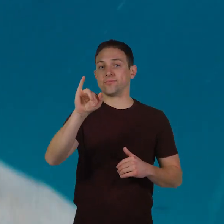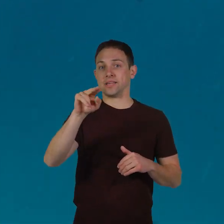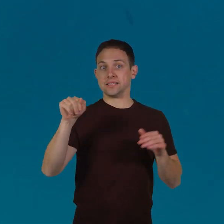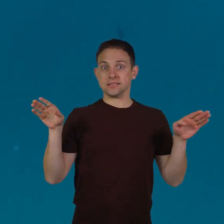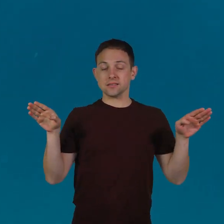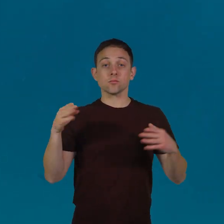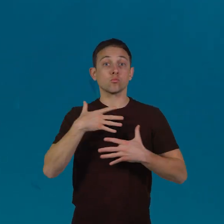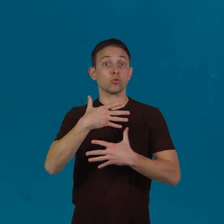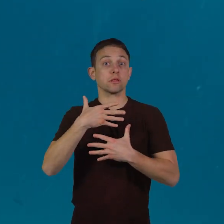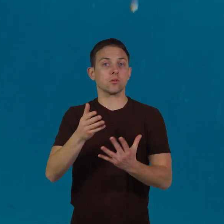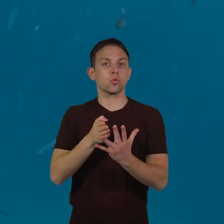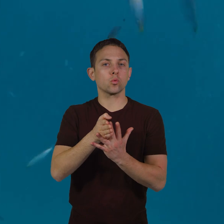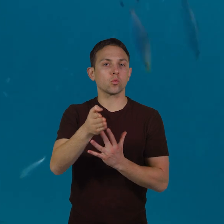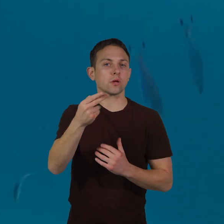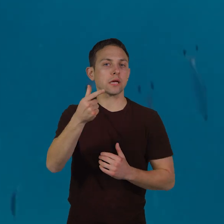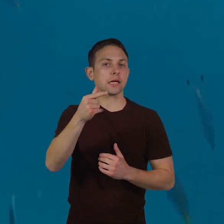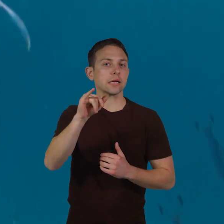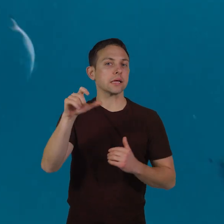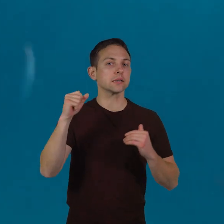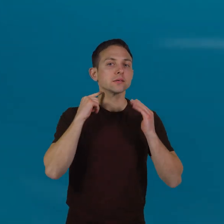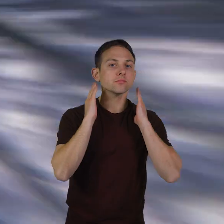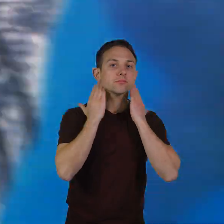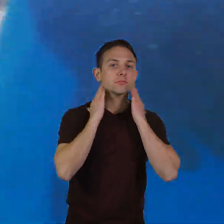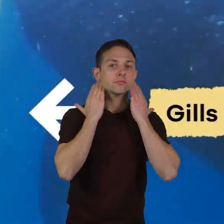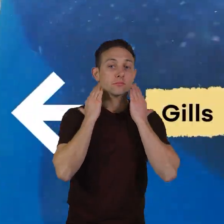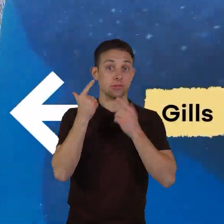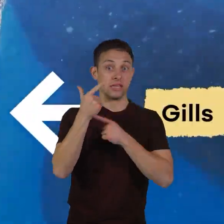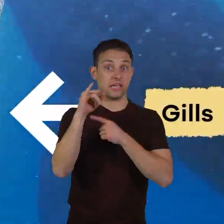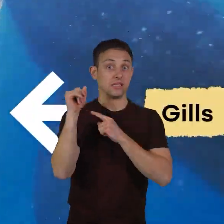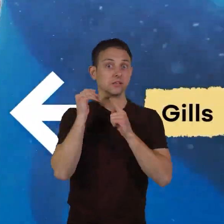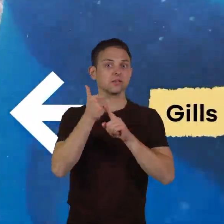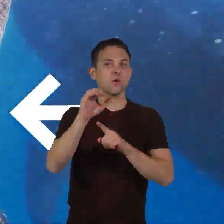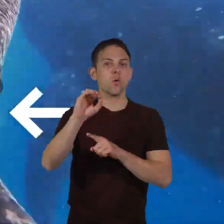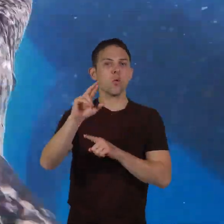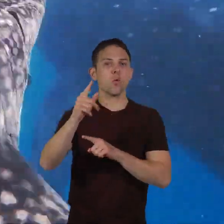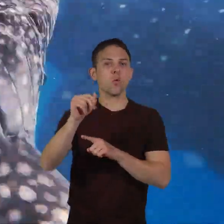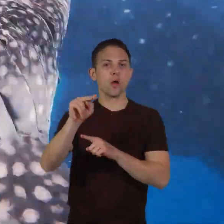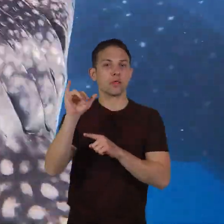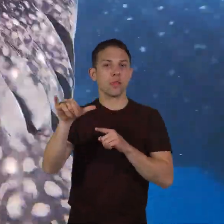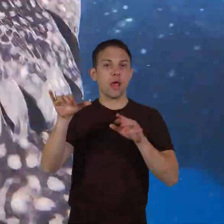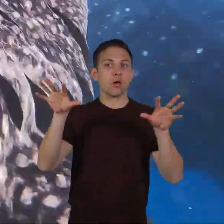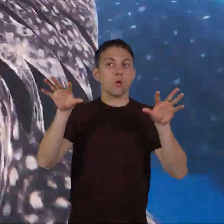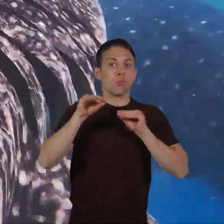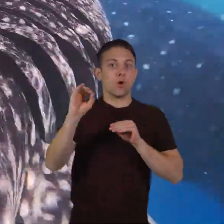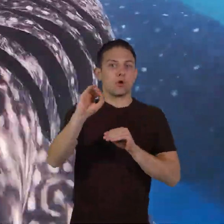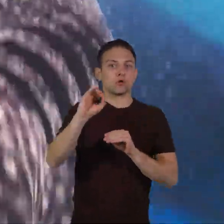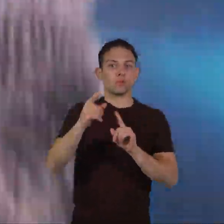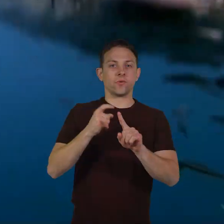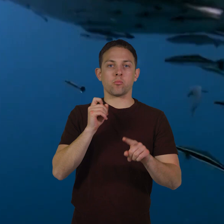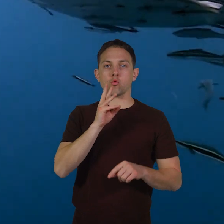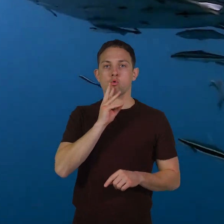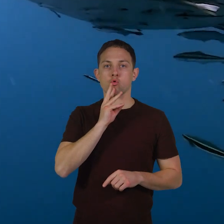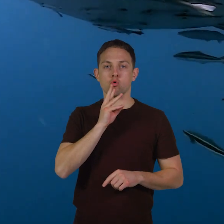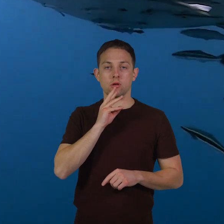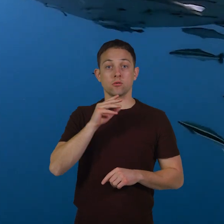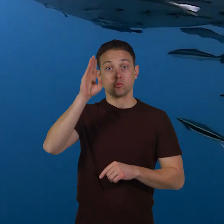and breathe using gills. Gills are organs that extract oxygen from water. Sharks are a